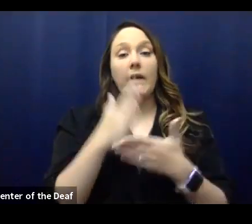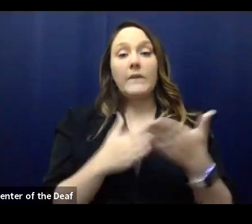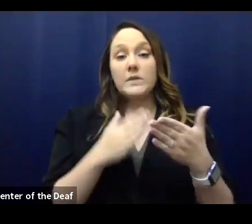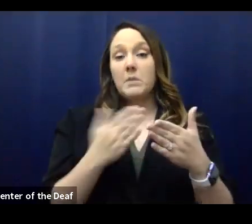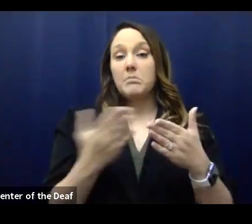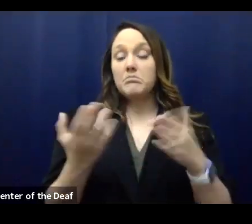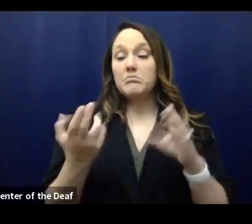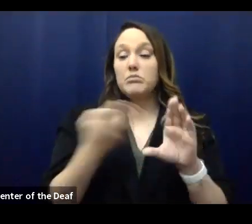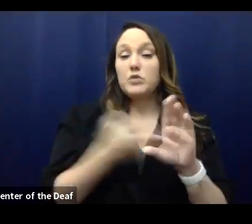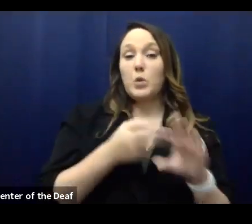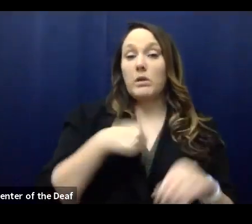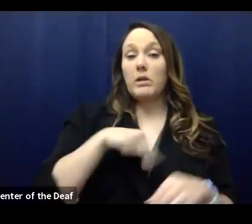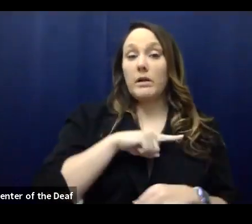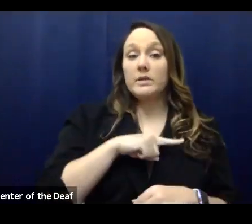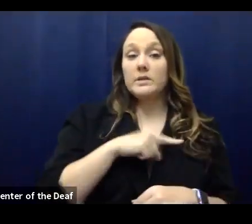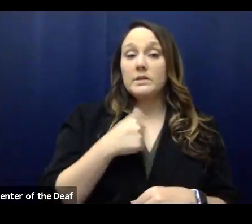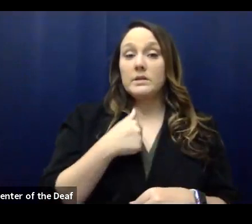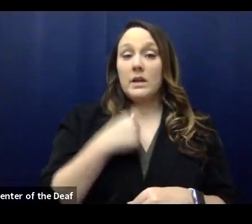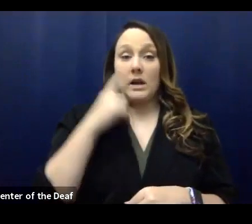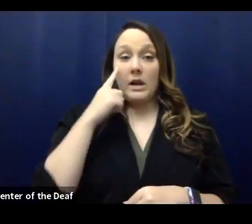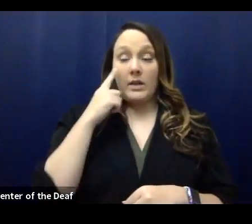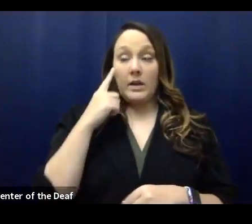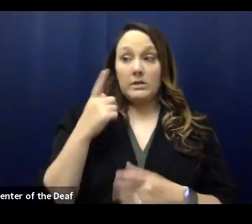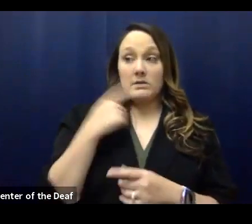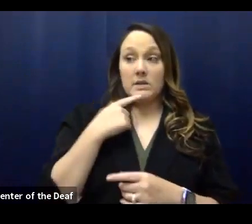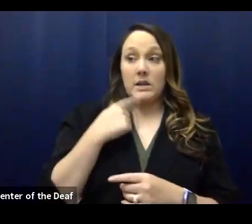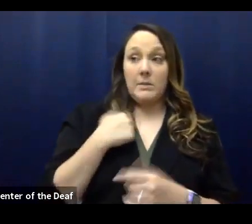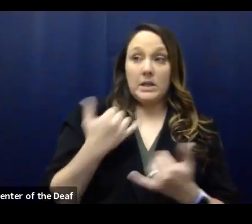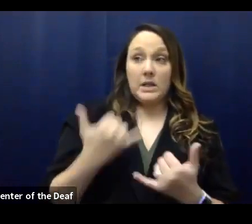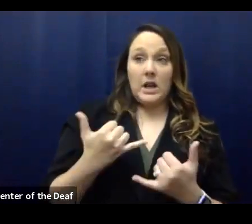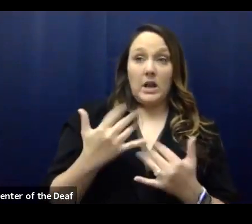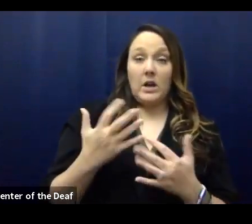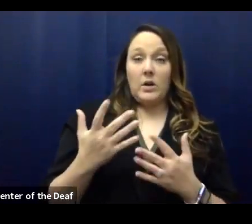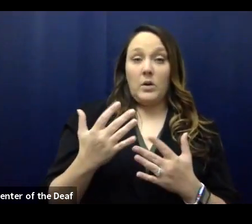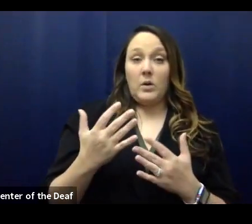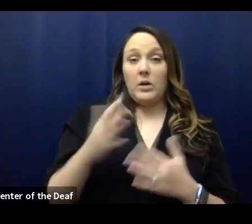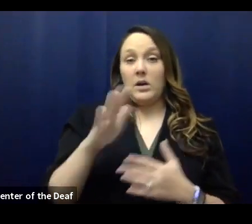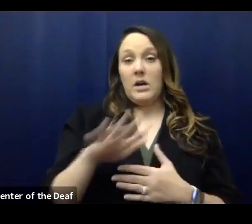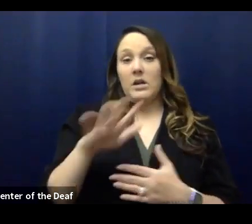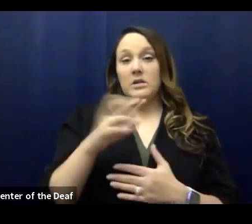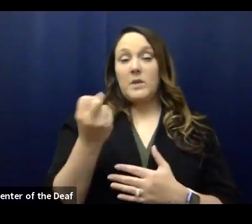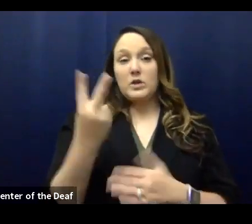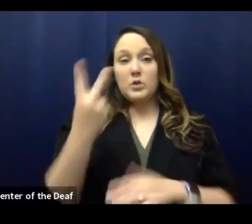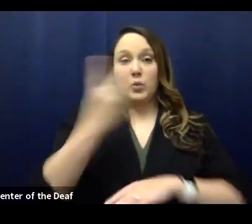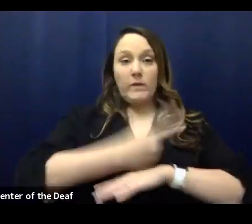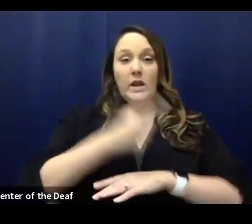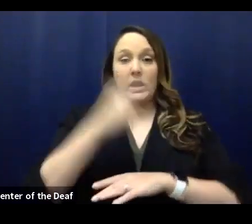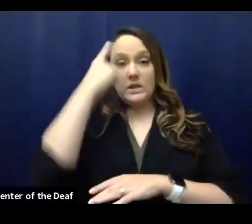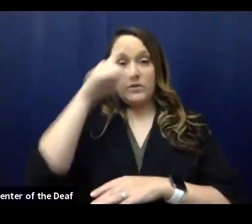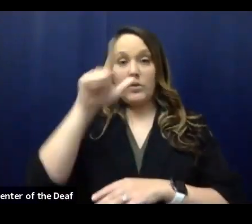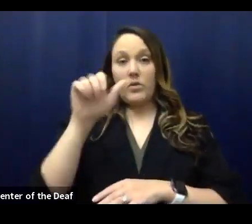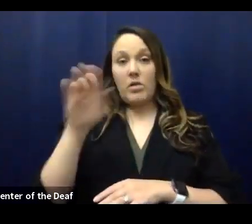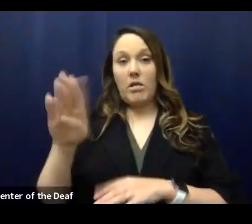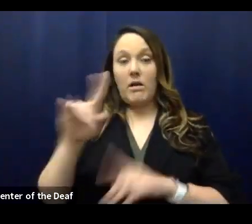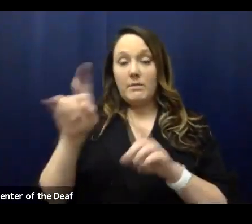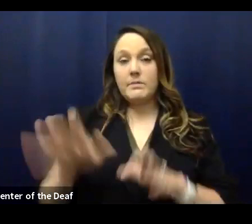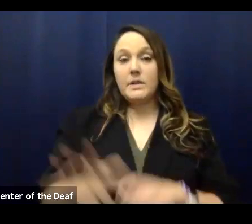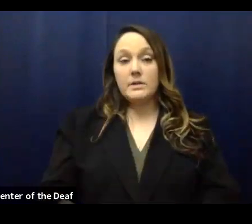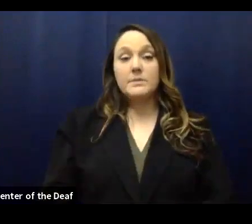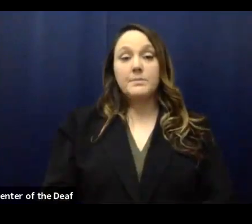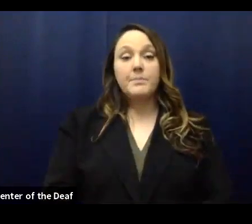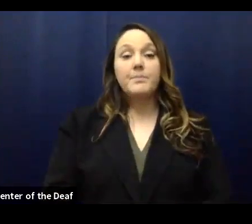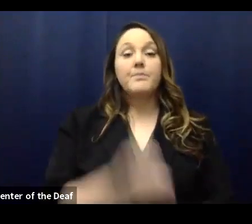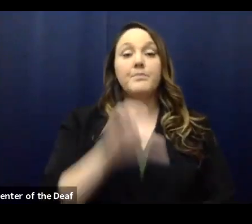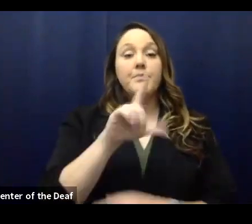board. And I guess I'm being told now for one, it's about 12 days for the lab that we have been using. From